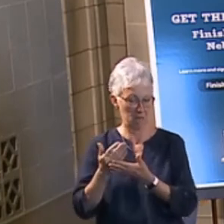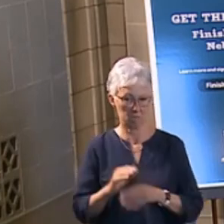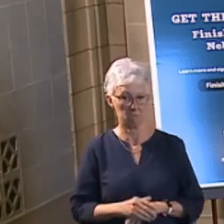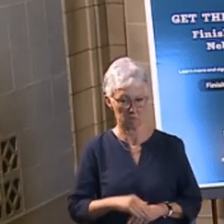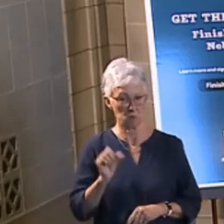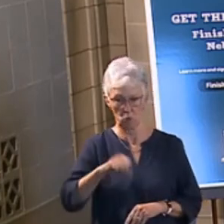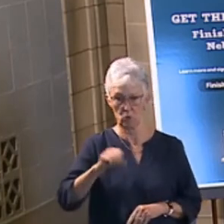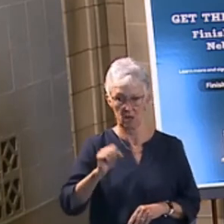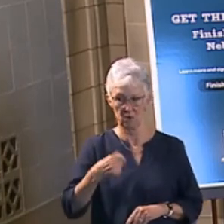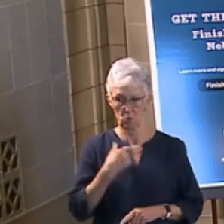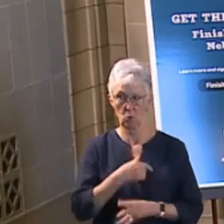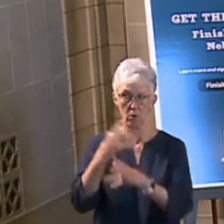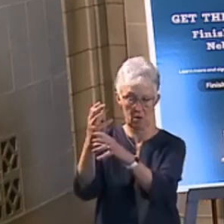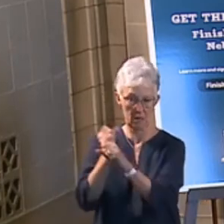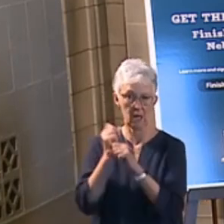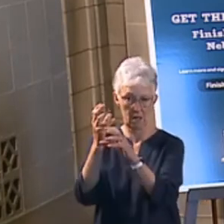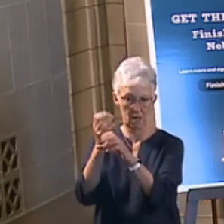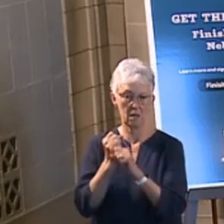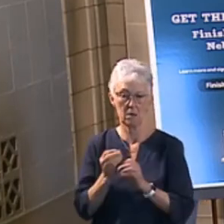is expanding.